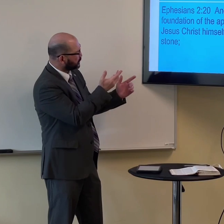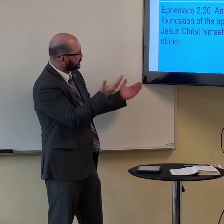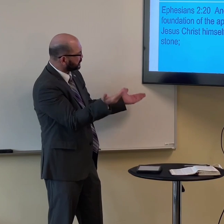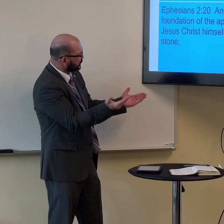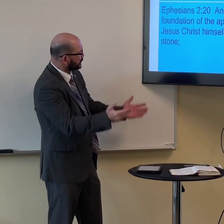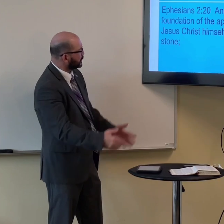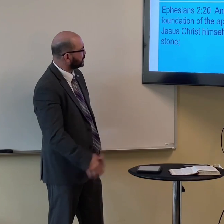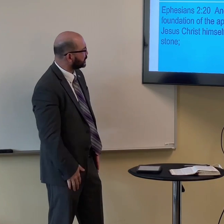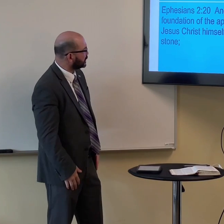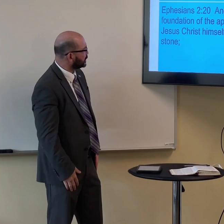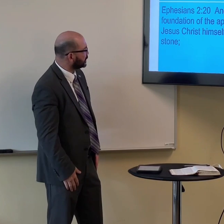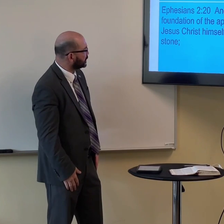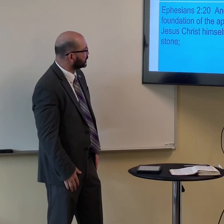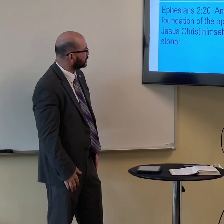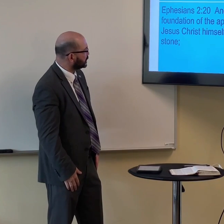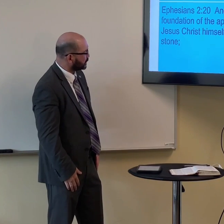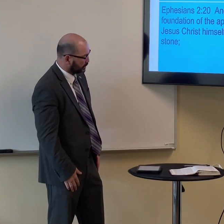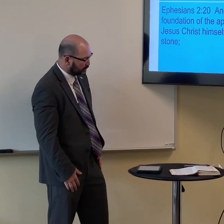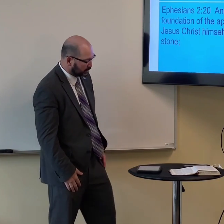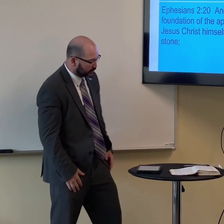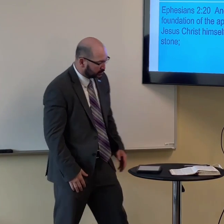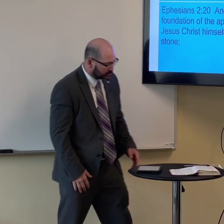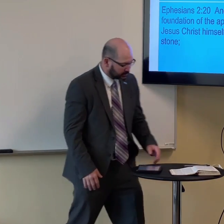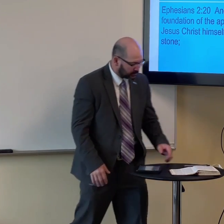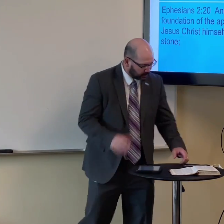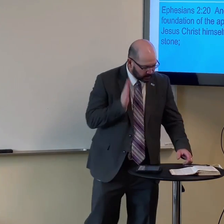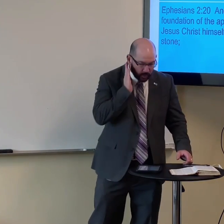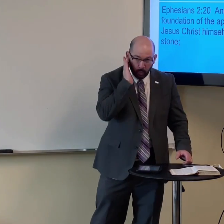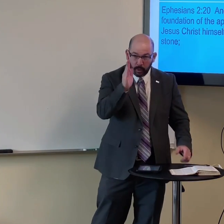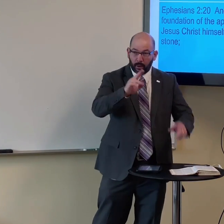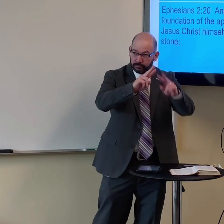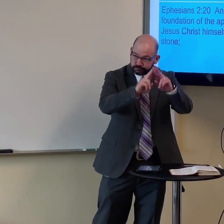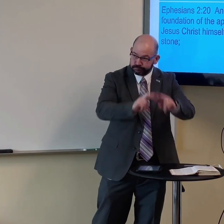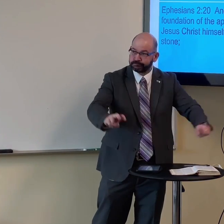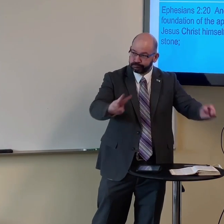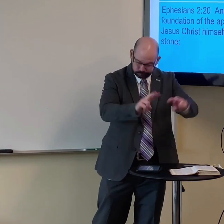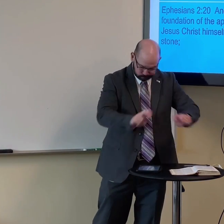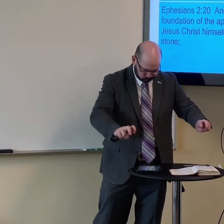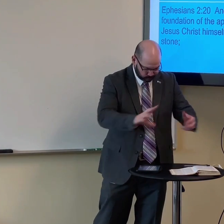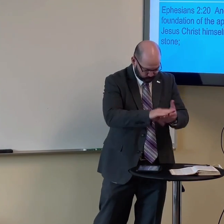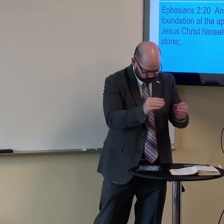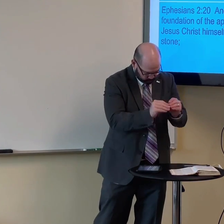Many good points to this sentence. We'll look into it.